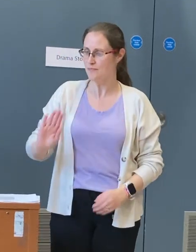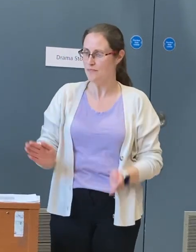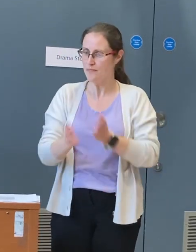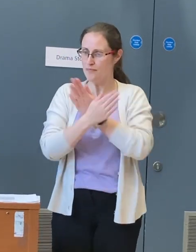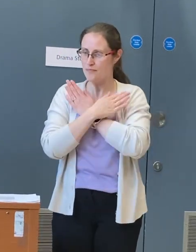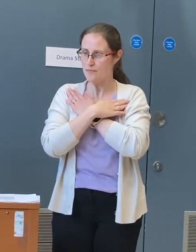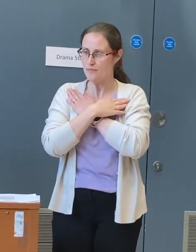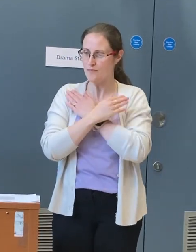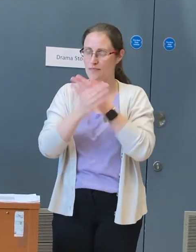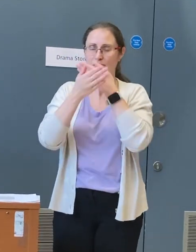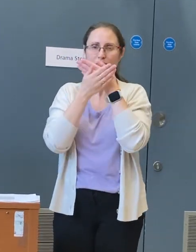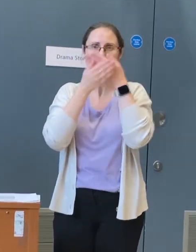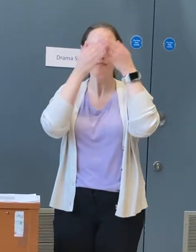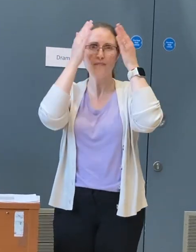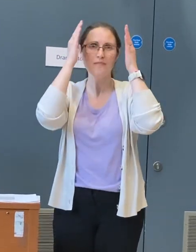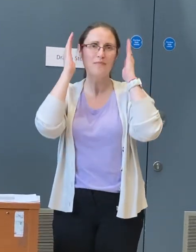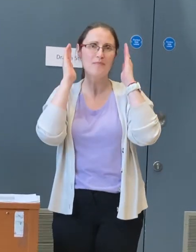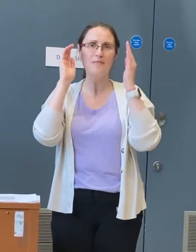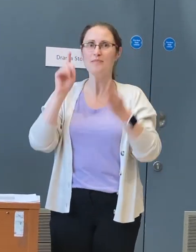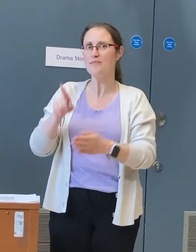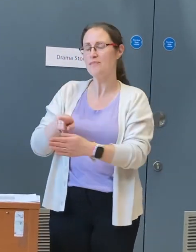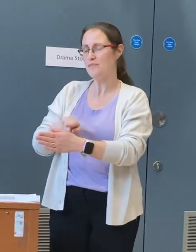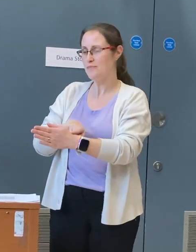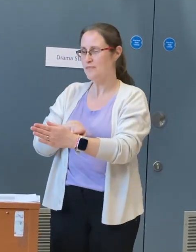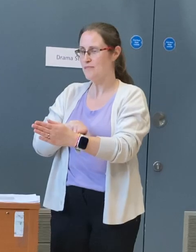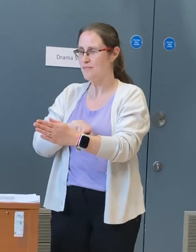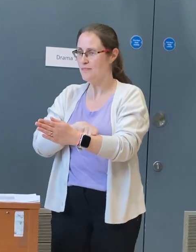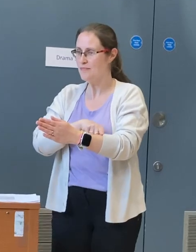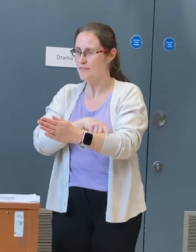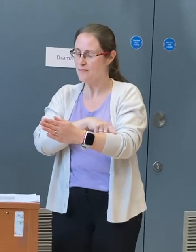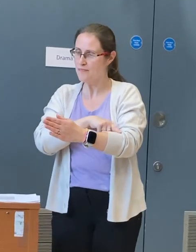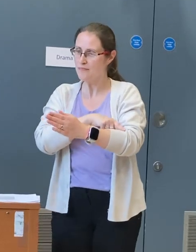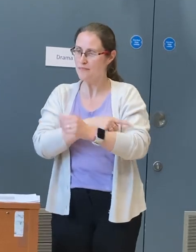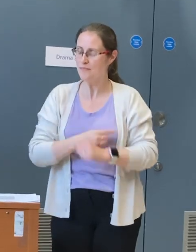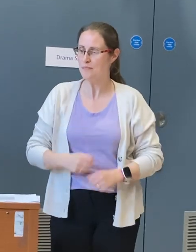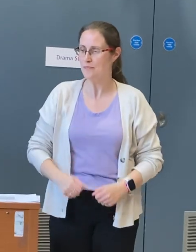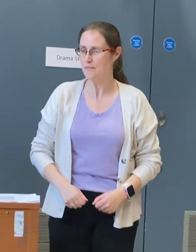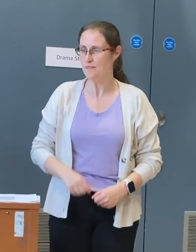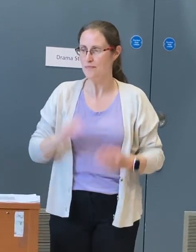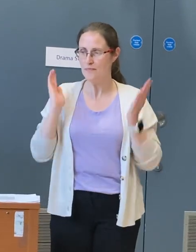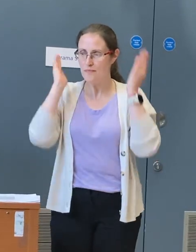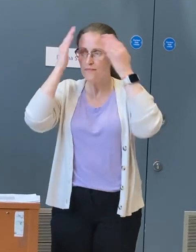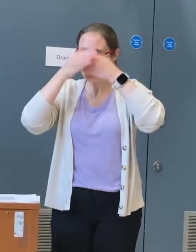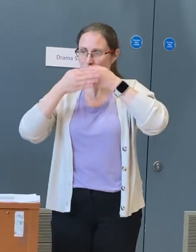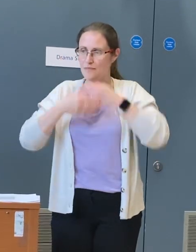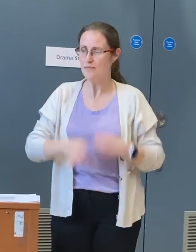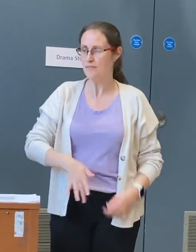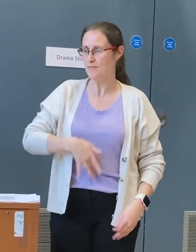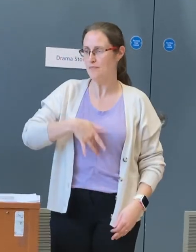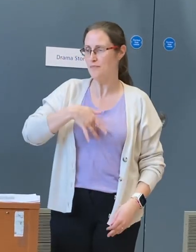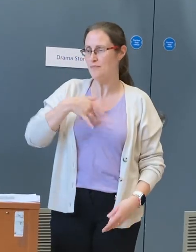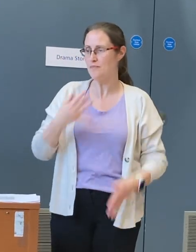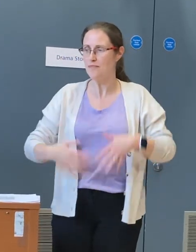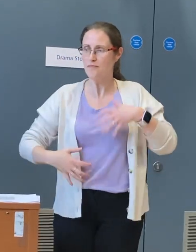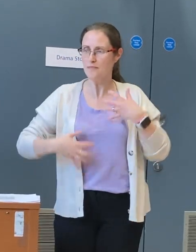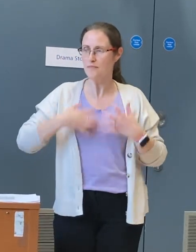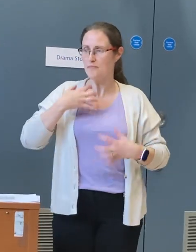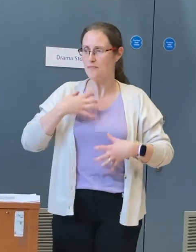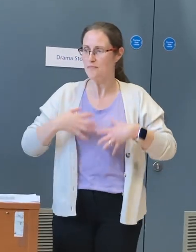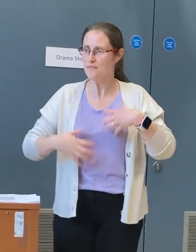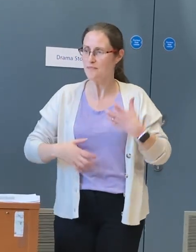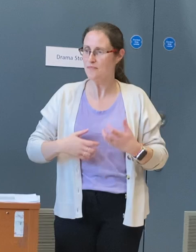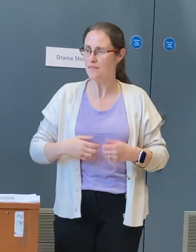come and go back in these other days that I've never been. Some nights that peep in